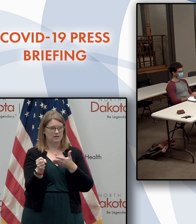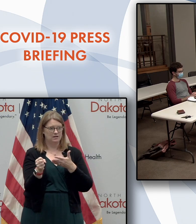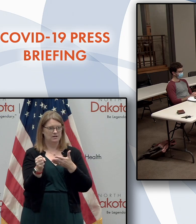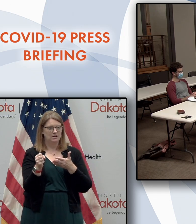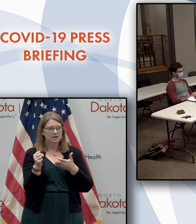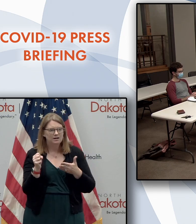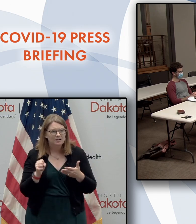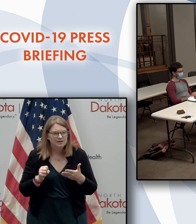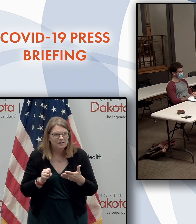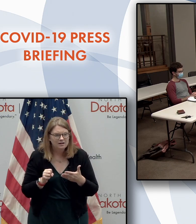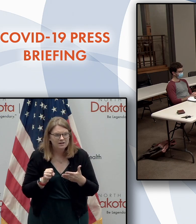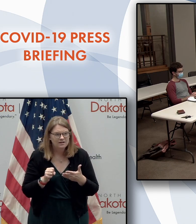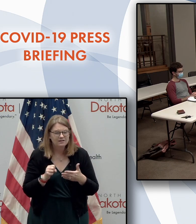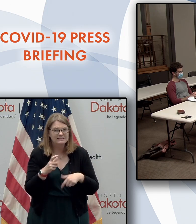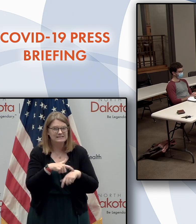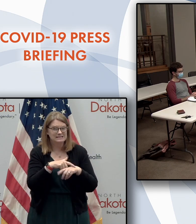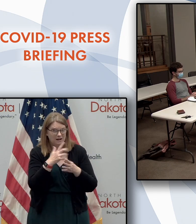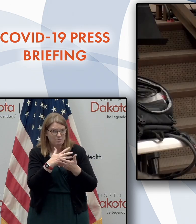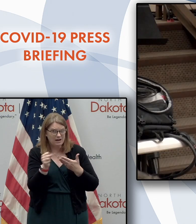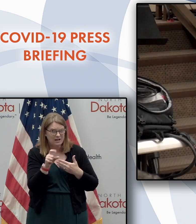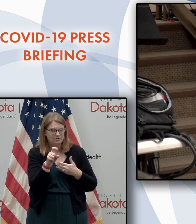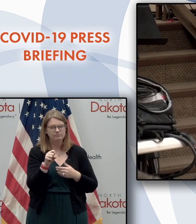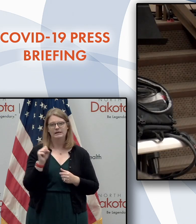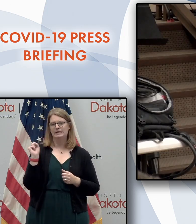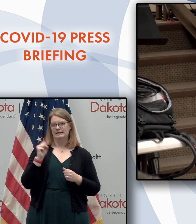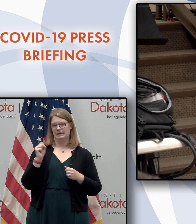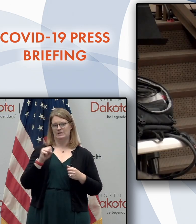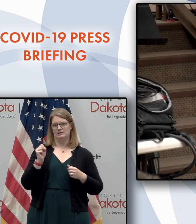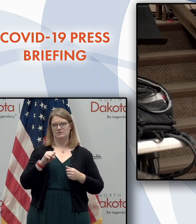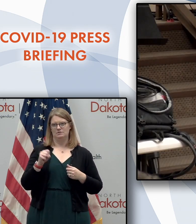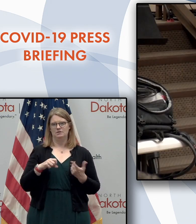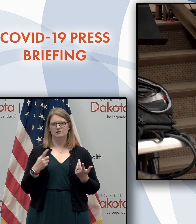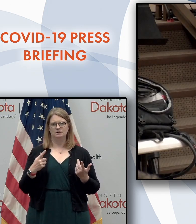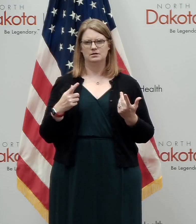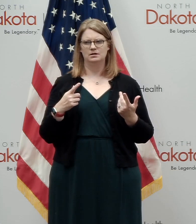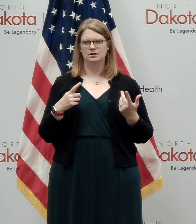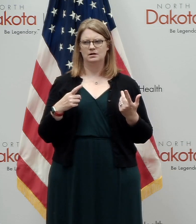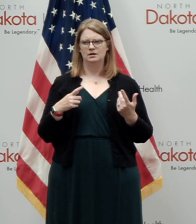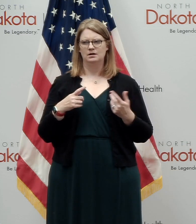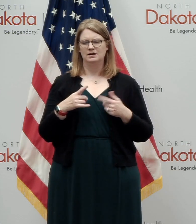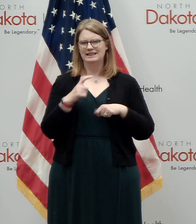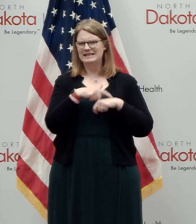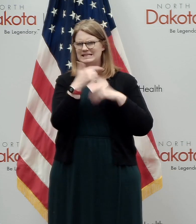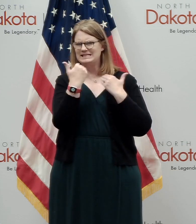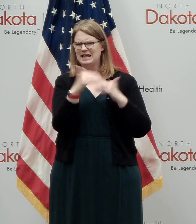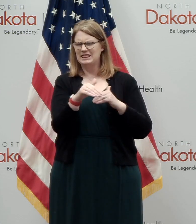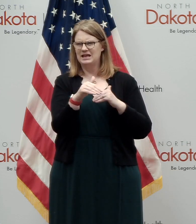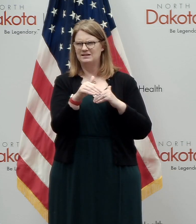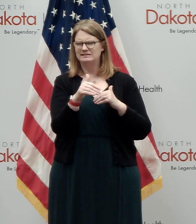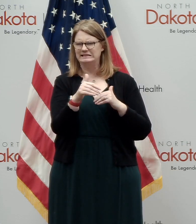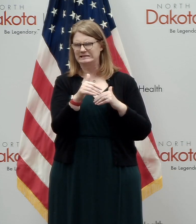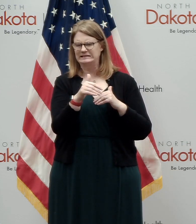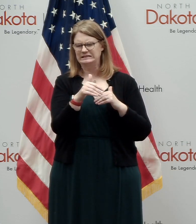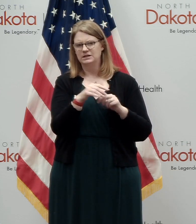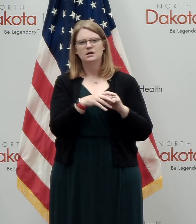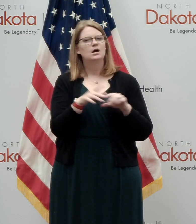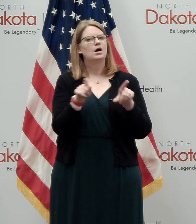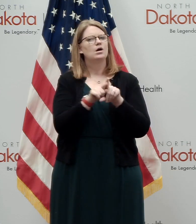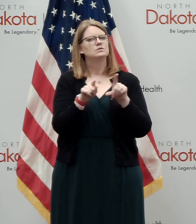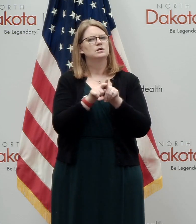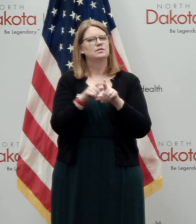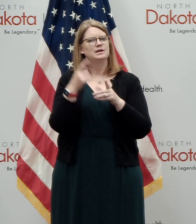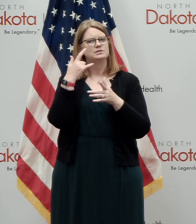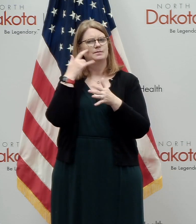order to get this accomplished? It is, and I'd have to refresh on the, uh, the deadline. I also think there was, uh, some court